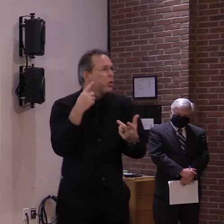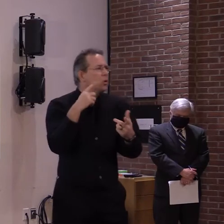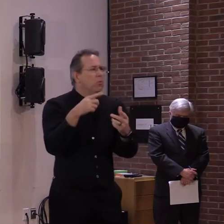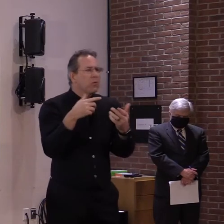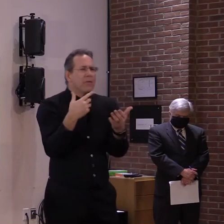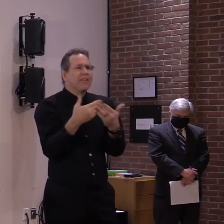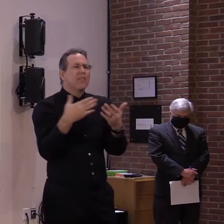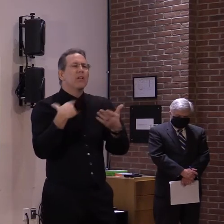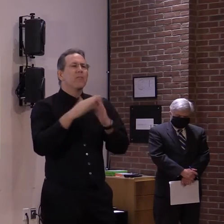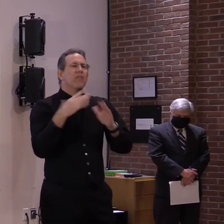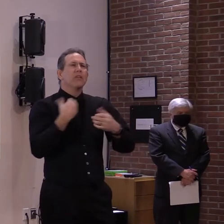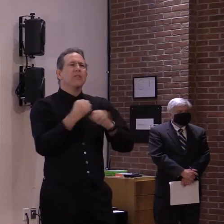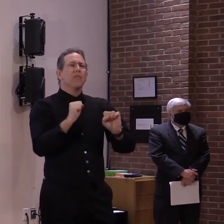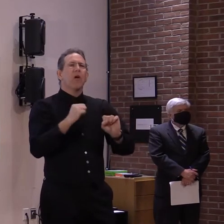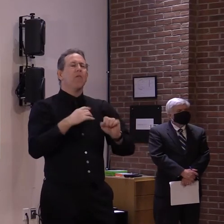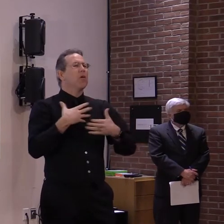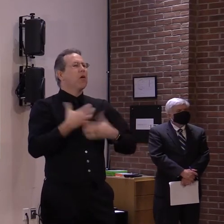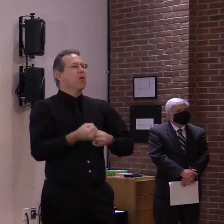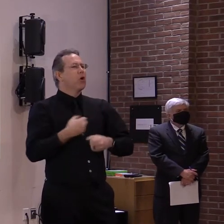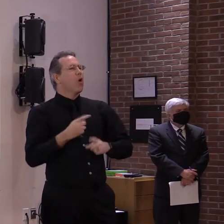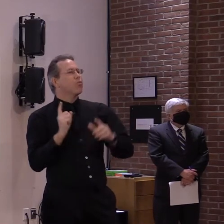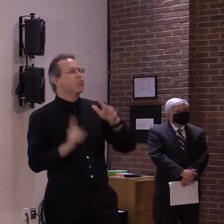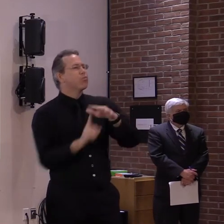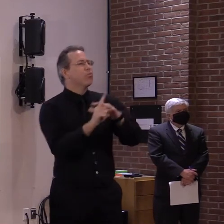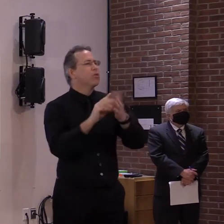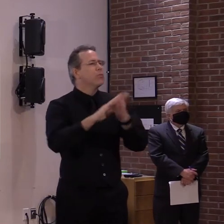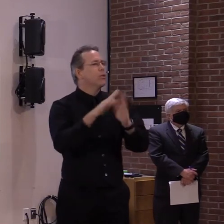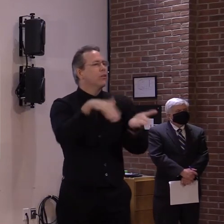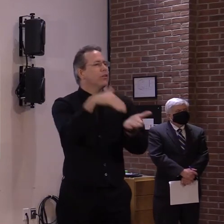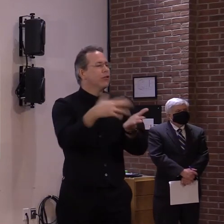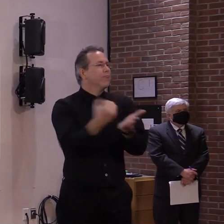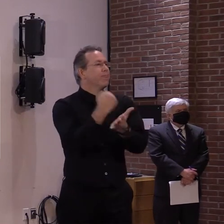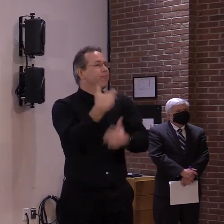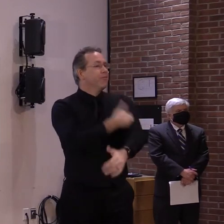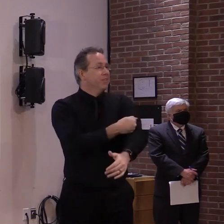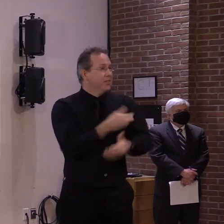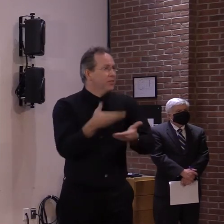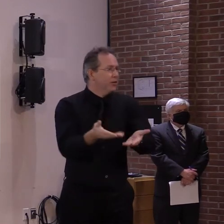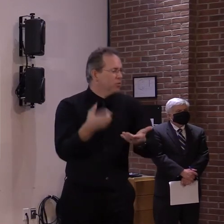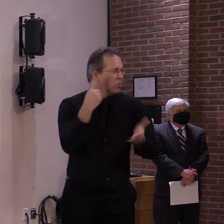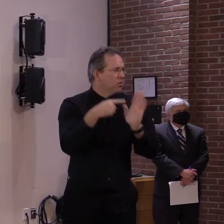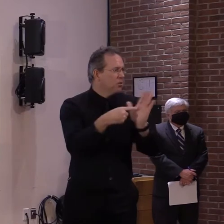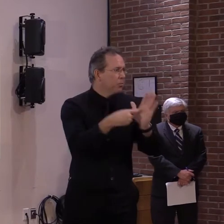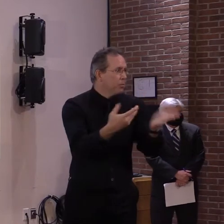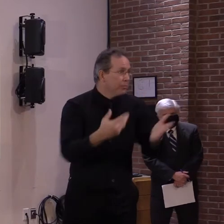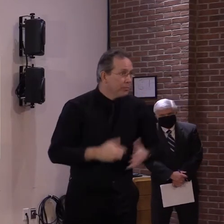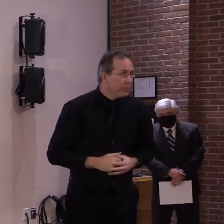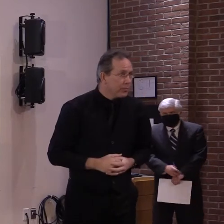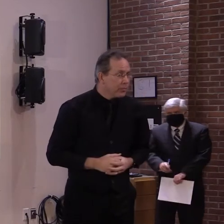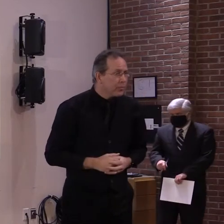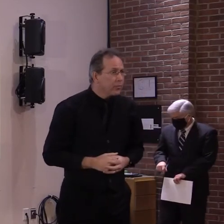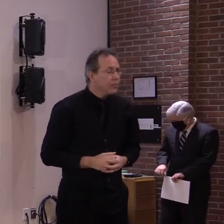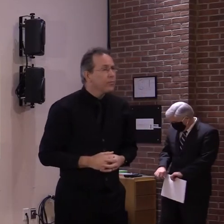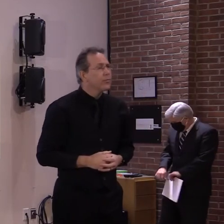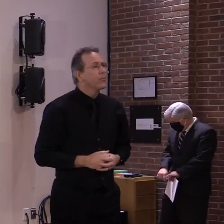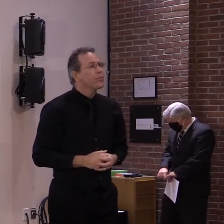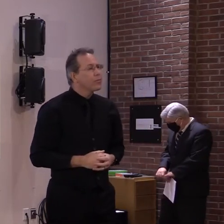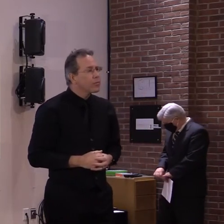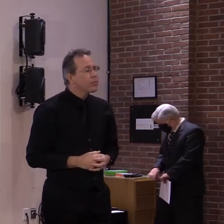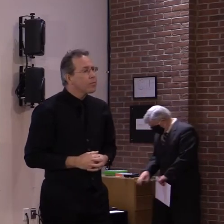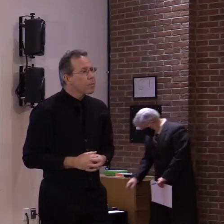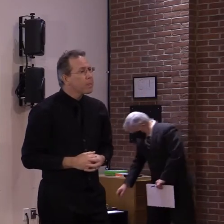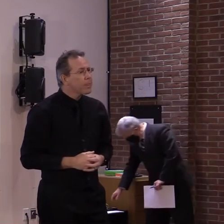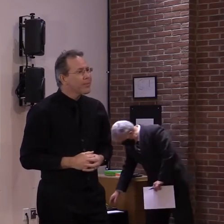right up front so that they can take advantage of that. There's also an opportunity because